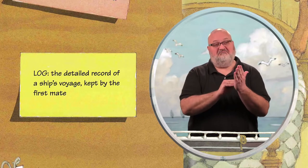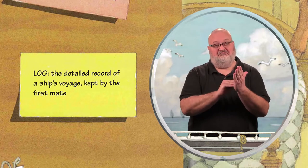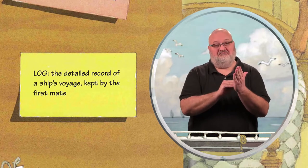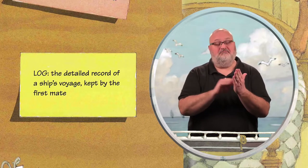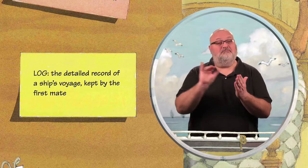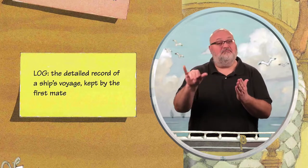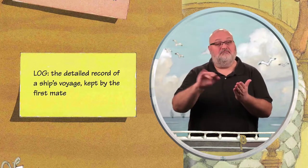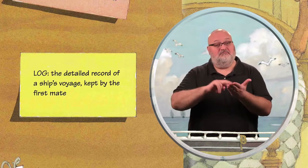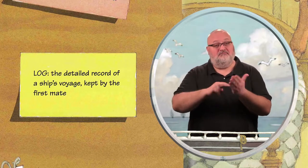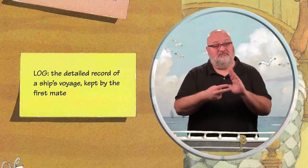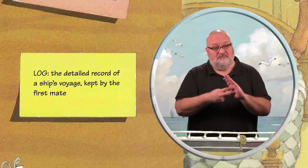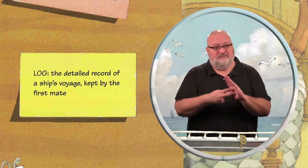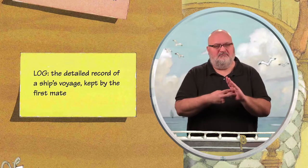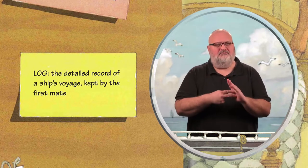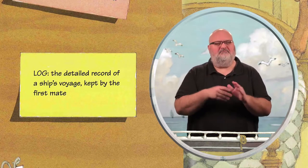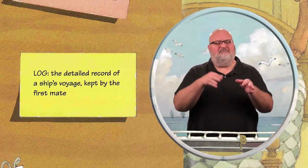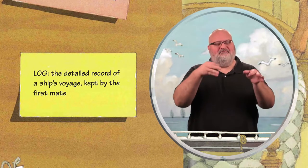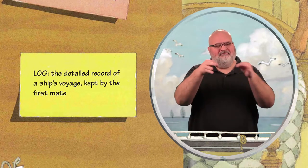Log.